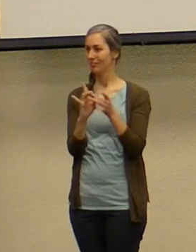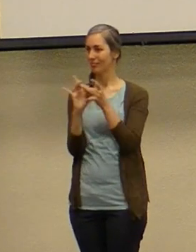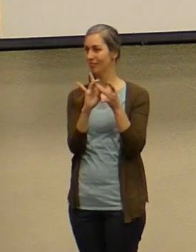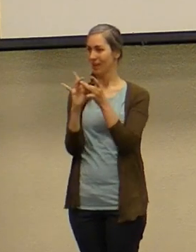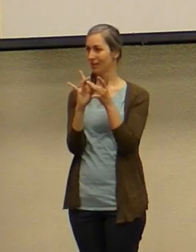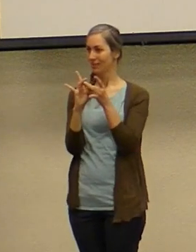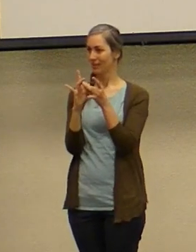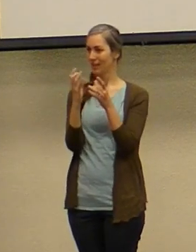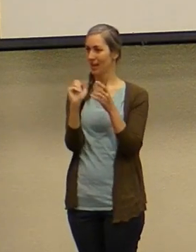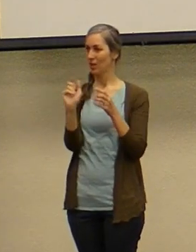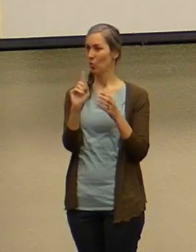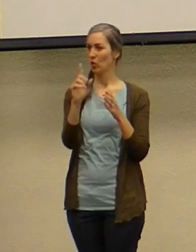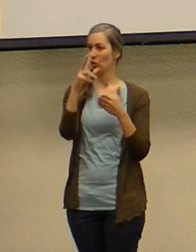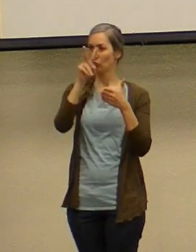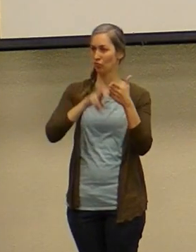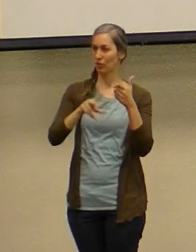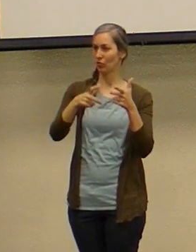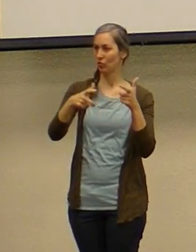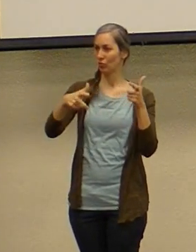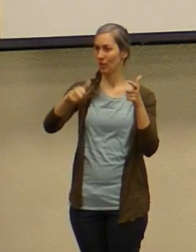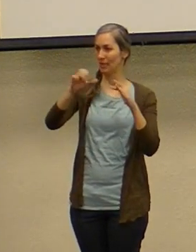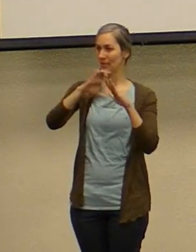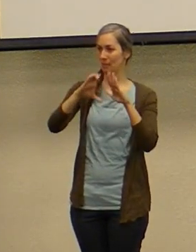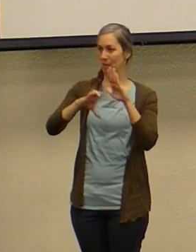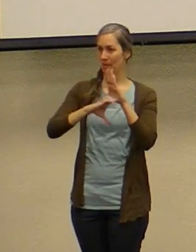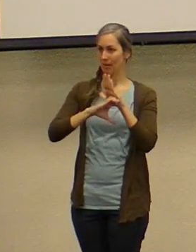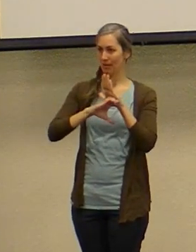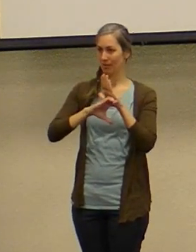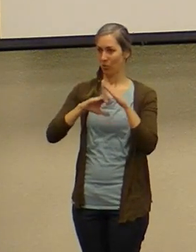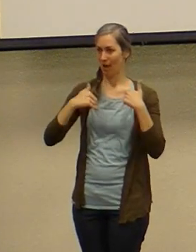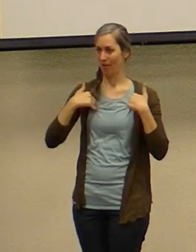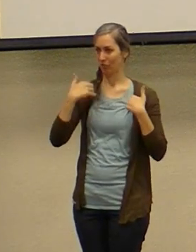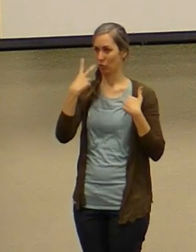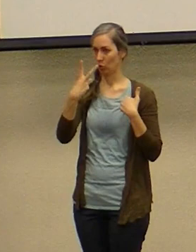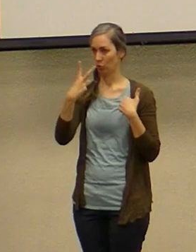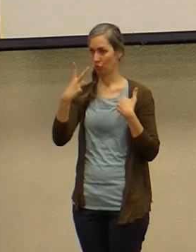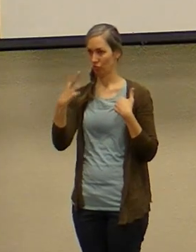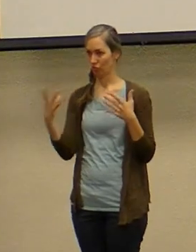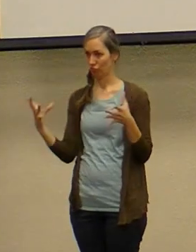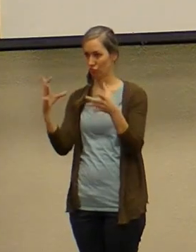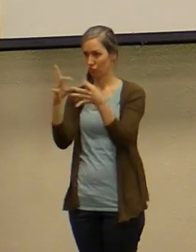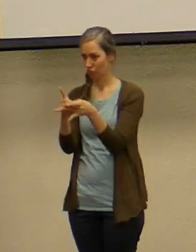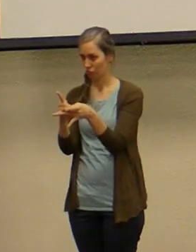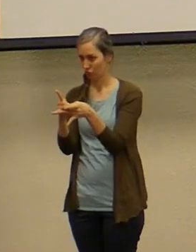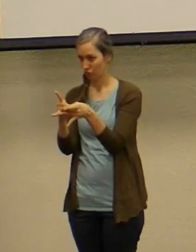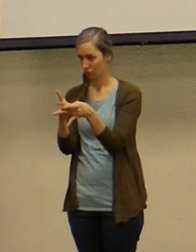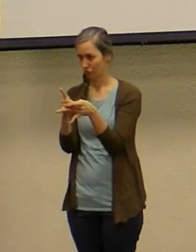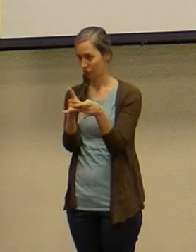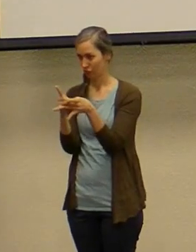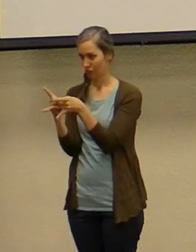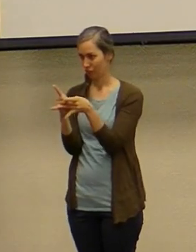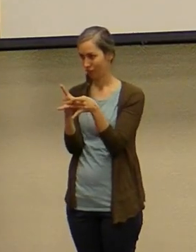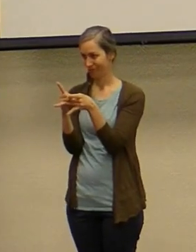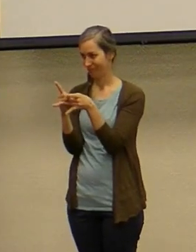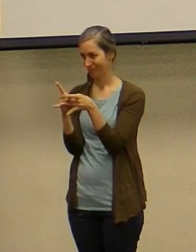the greatest commandment no matter which book they're always inseparable and there's actually a story that I think really puts